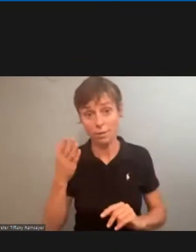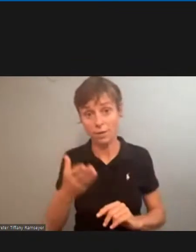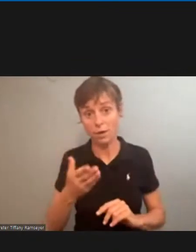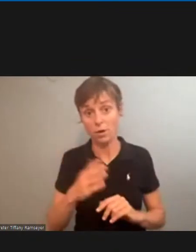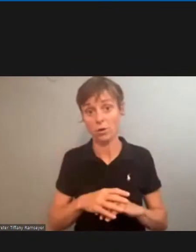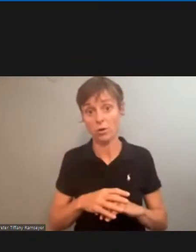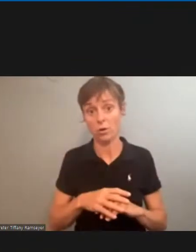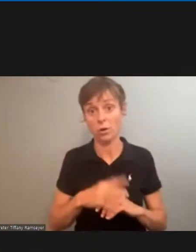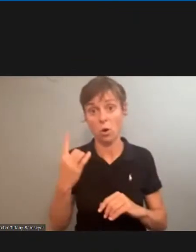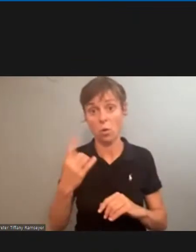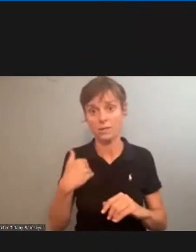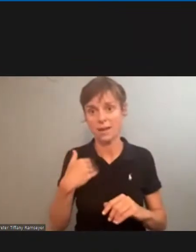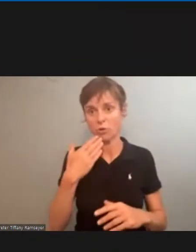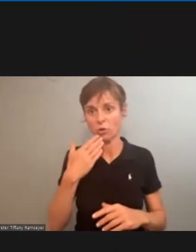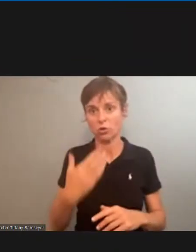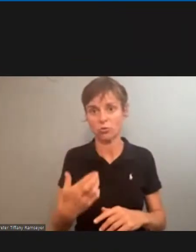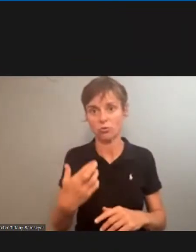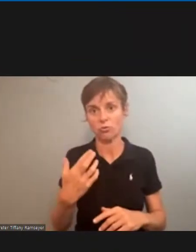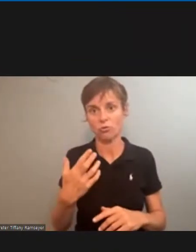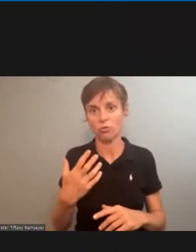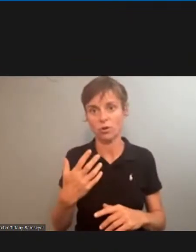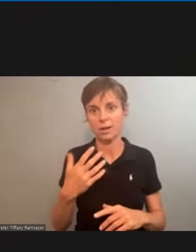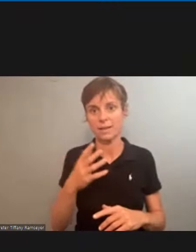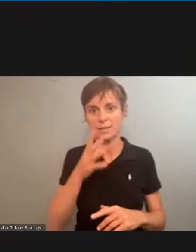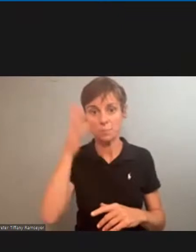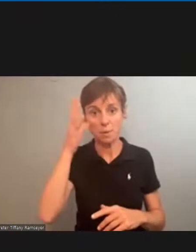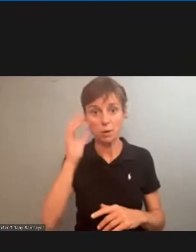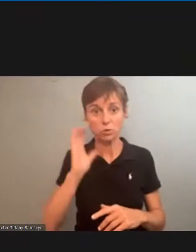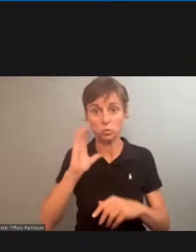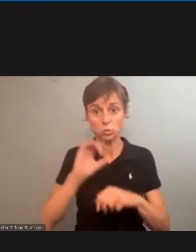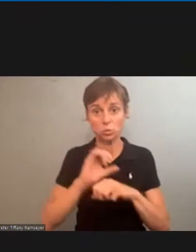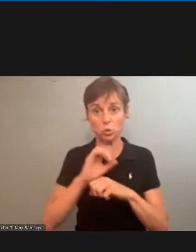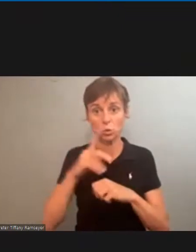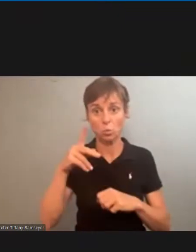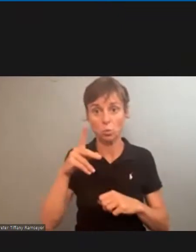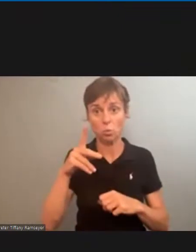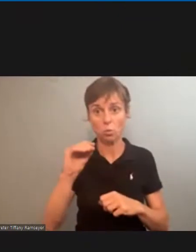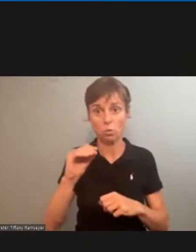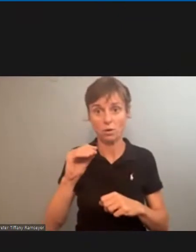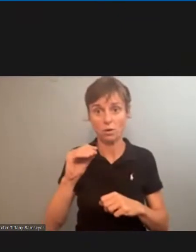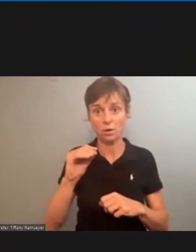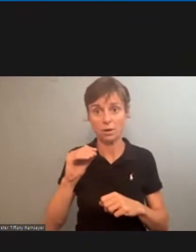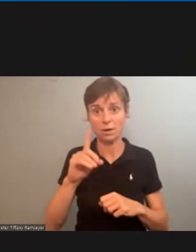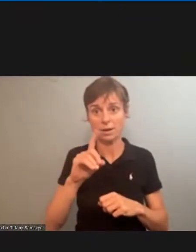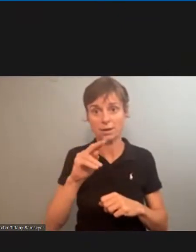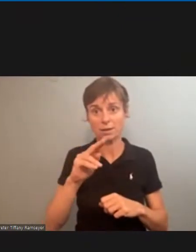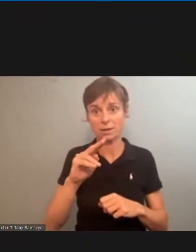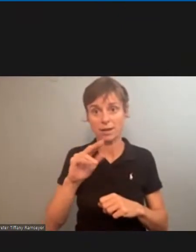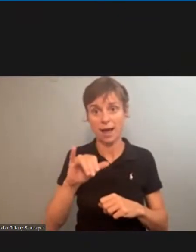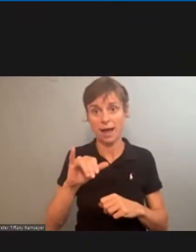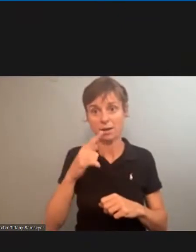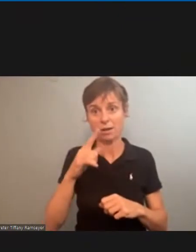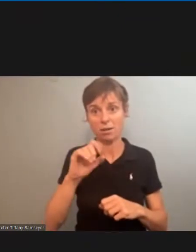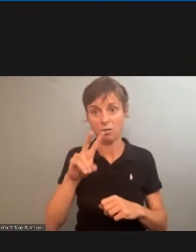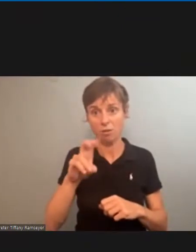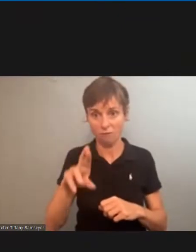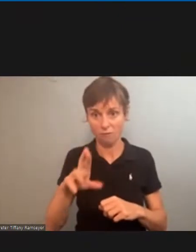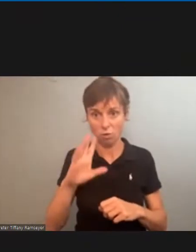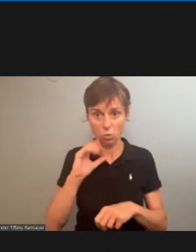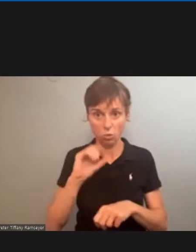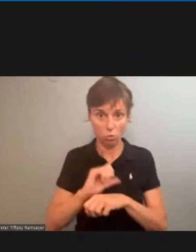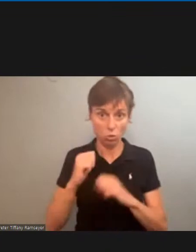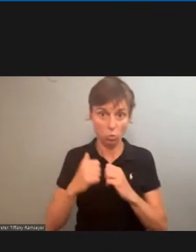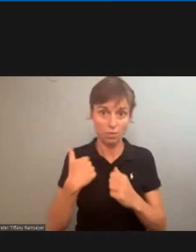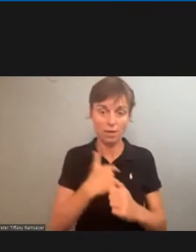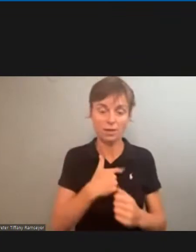always our very good friend whose parents worked in the postal service actor activist dana gleba will be joining us so